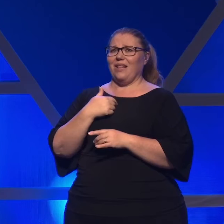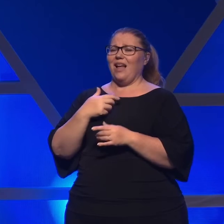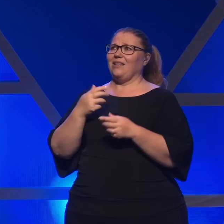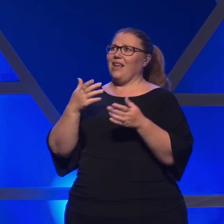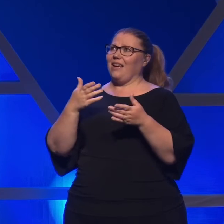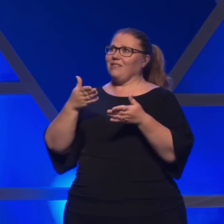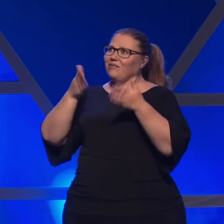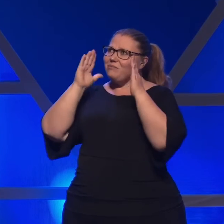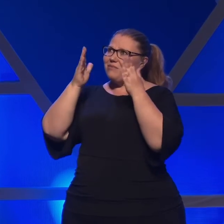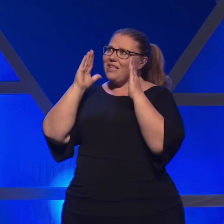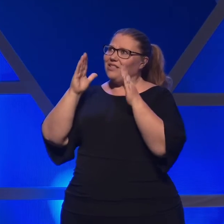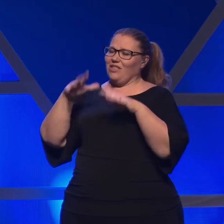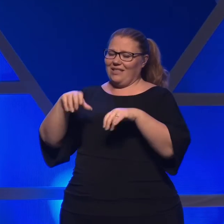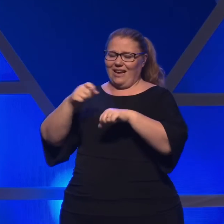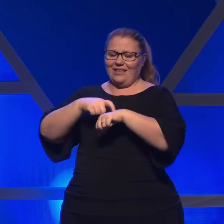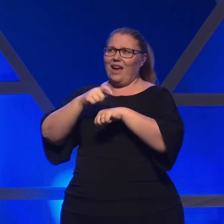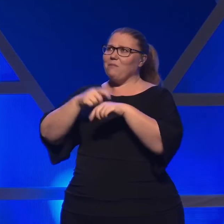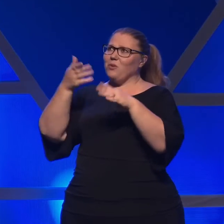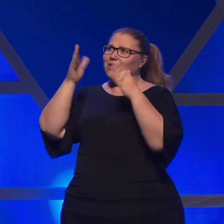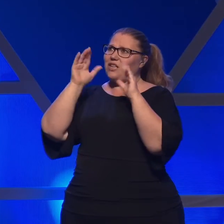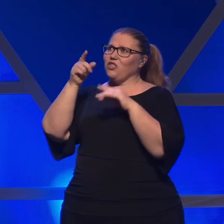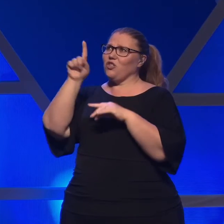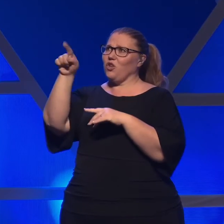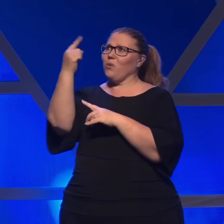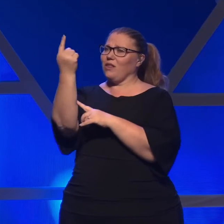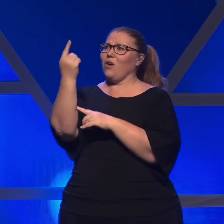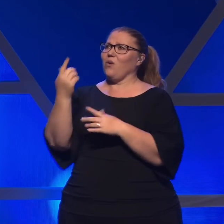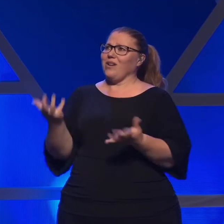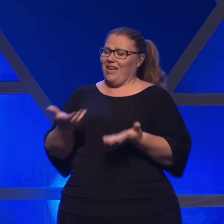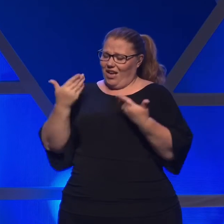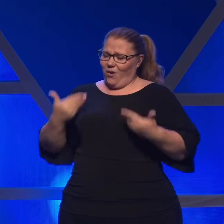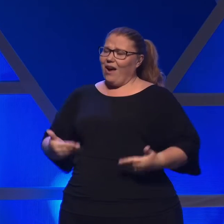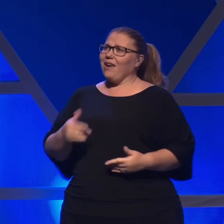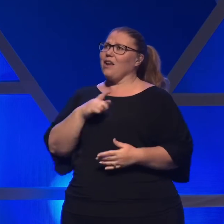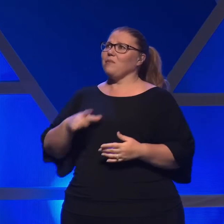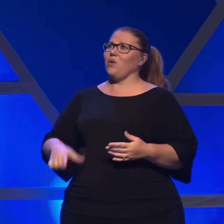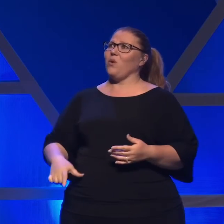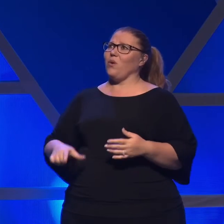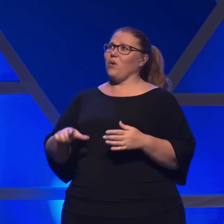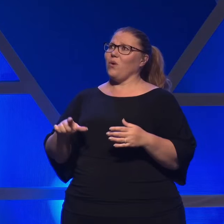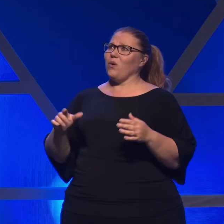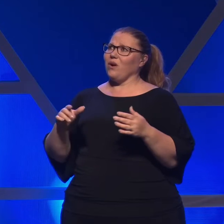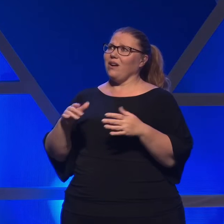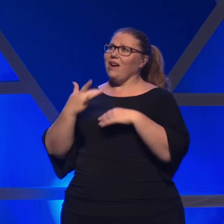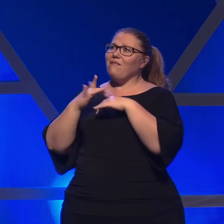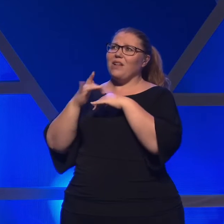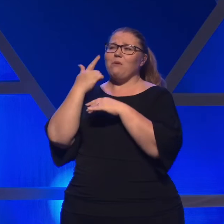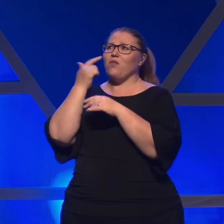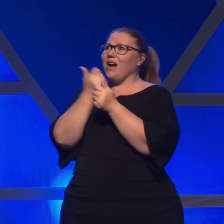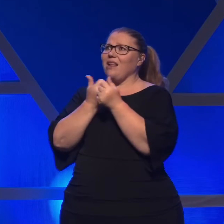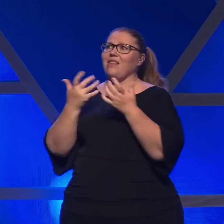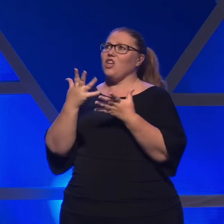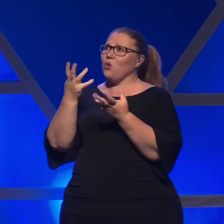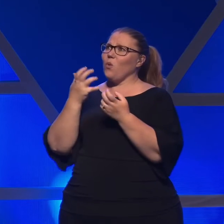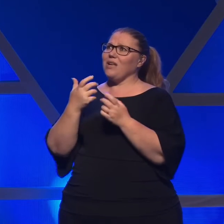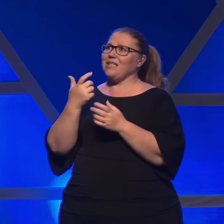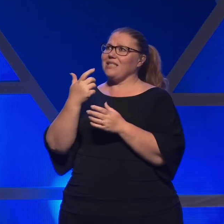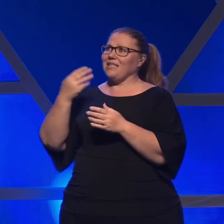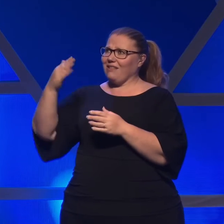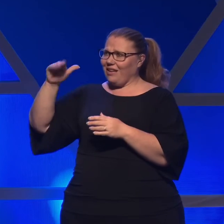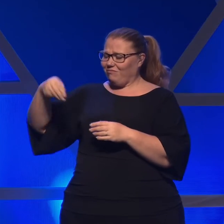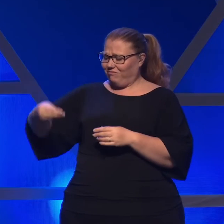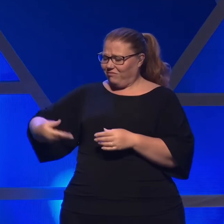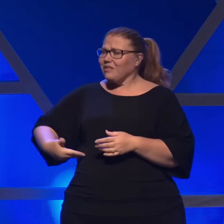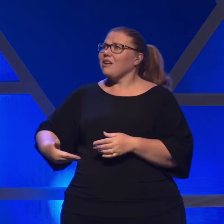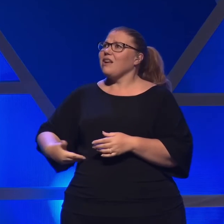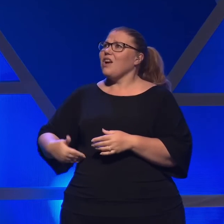attention on you alone. Here I am, Lord, open to anything you want to say or show me. And as